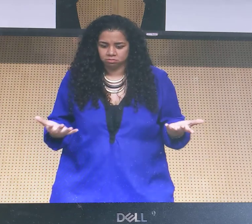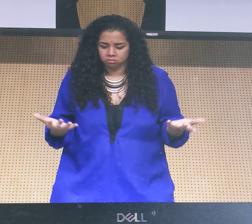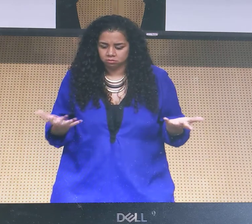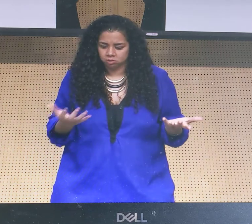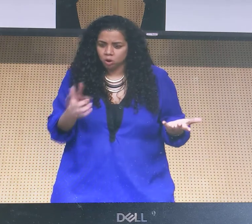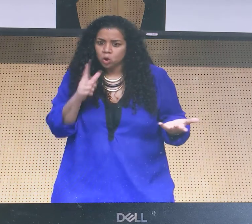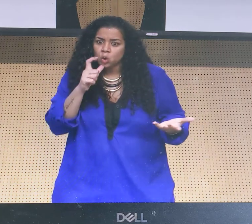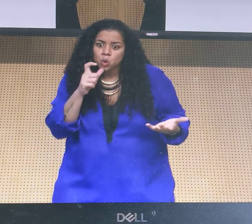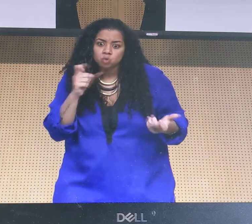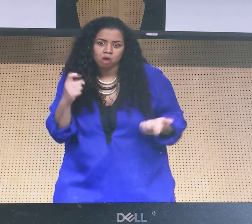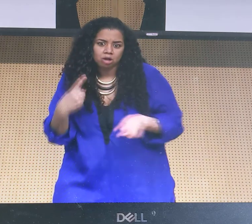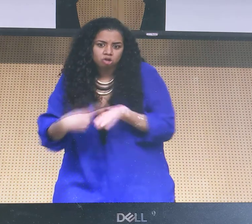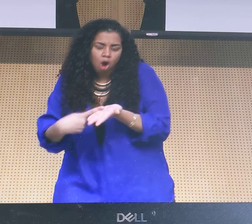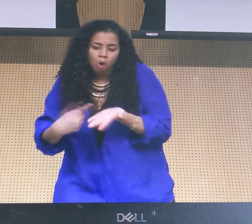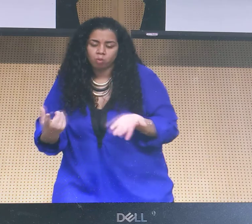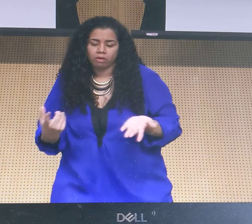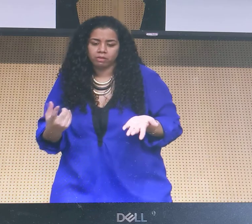decision. What do you do with that?